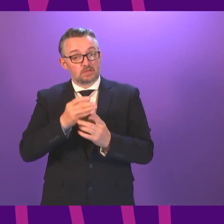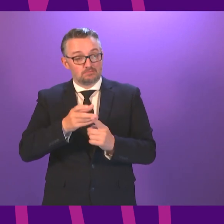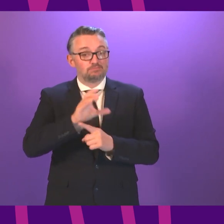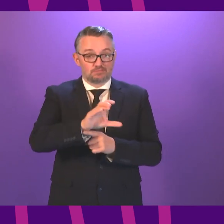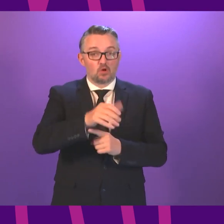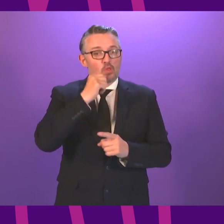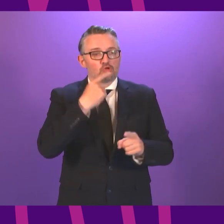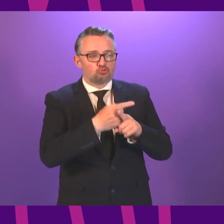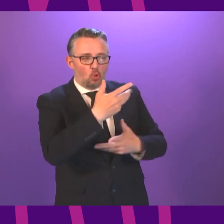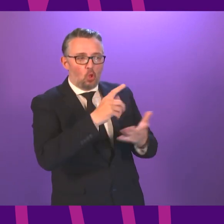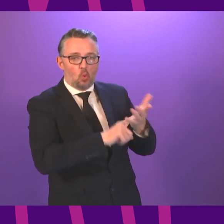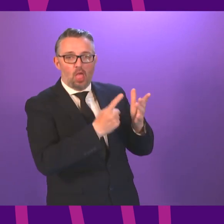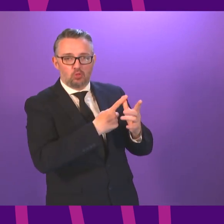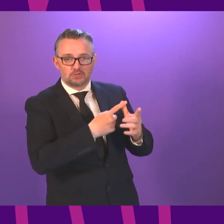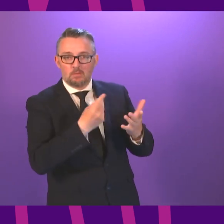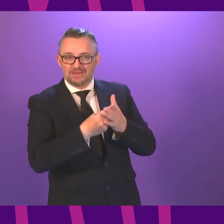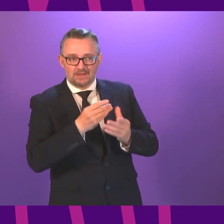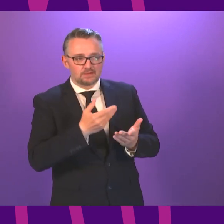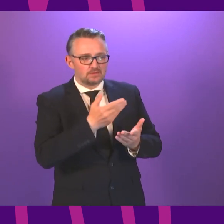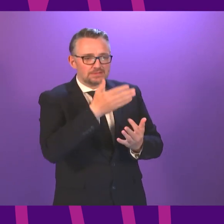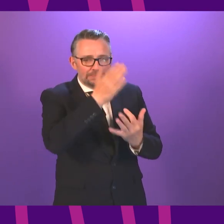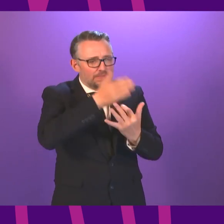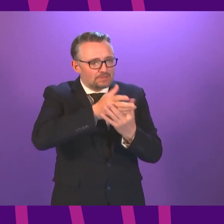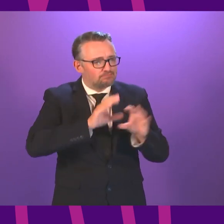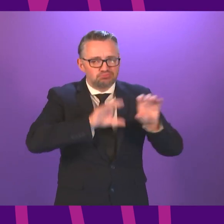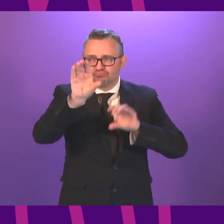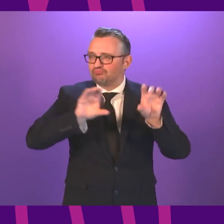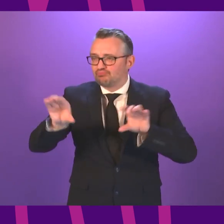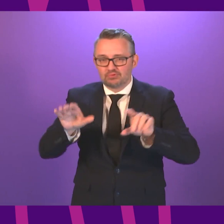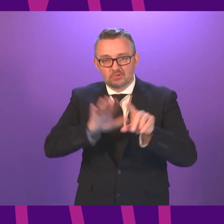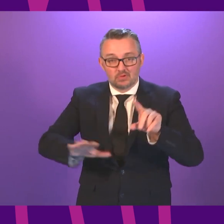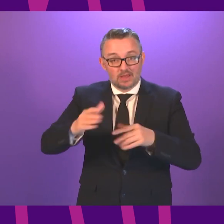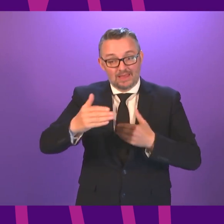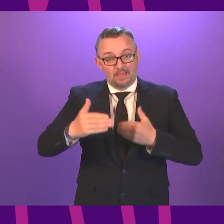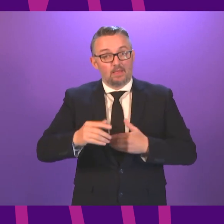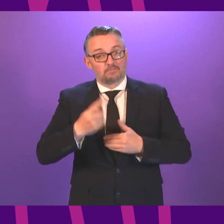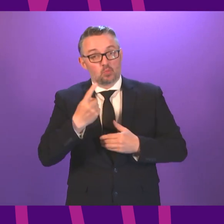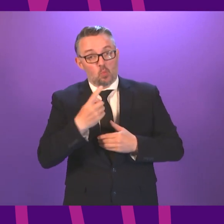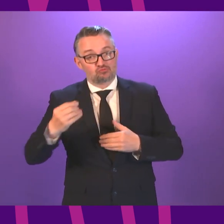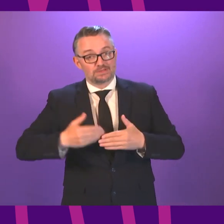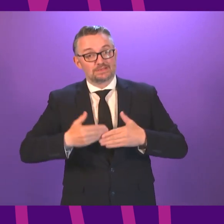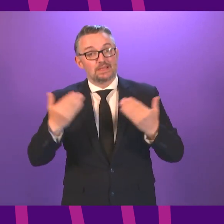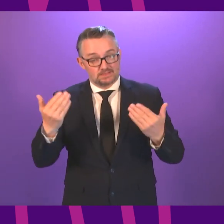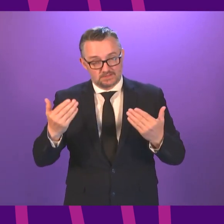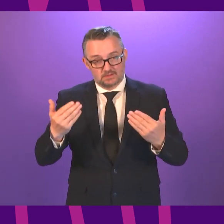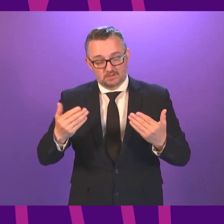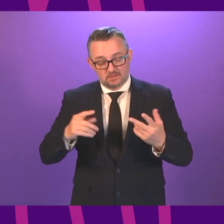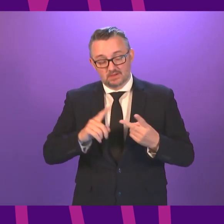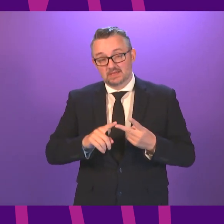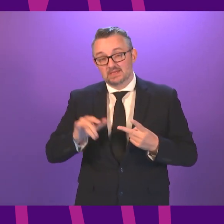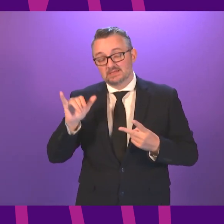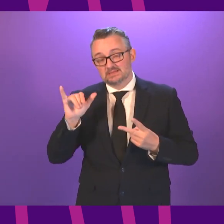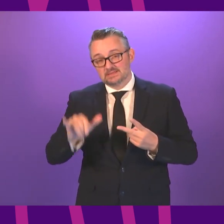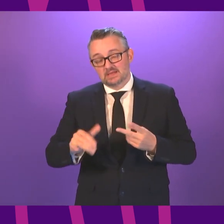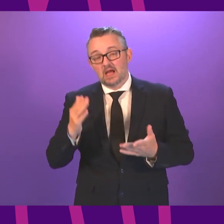we will discuss with local authorities the allocation of that and seek to start making that available within the first 100 days of the government and yes we will